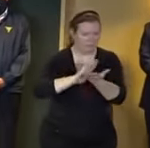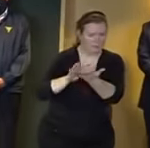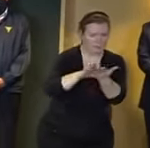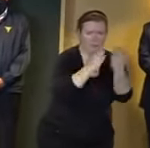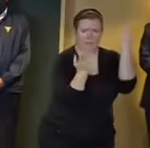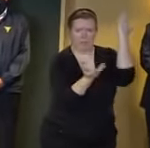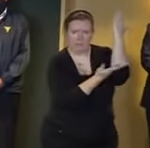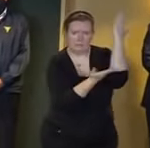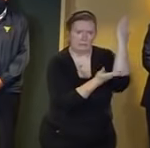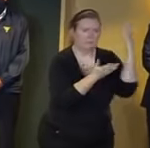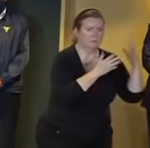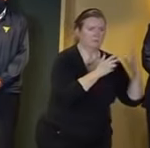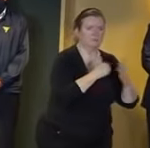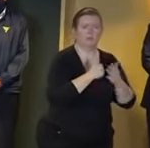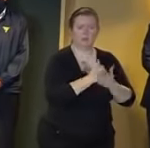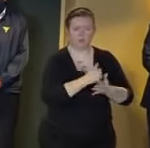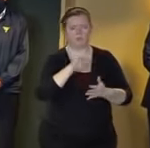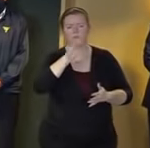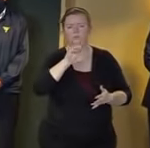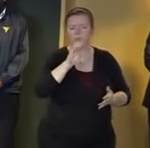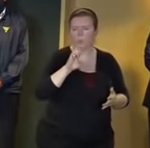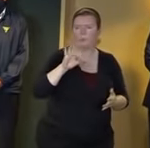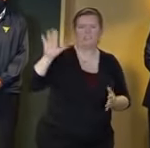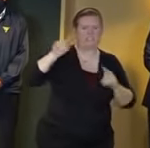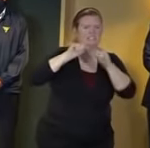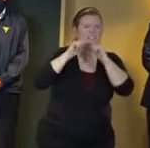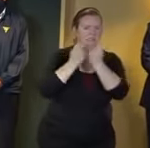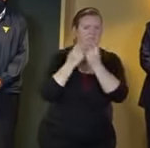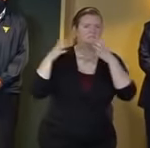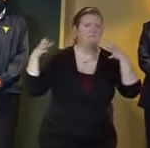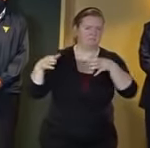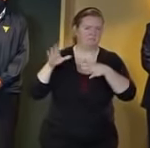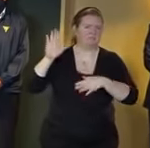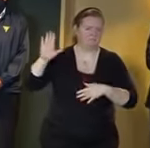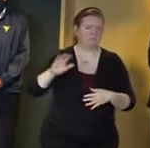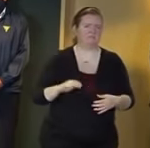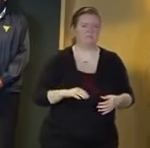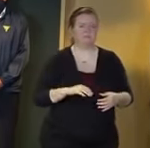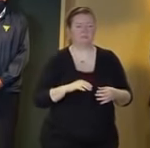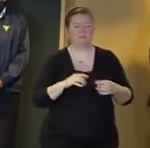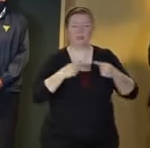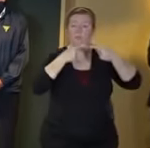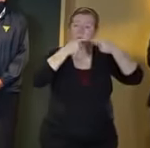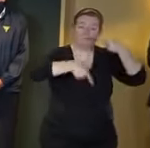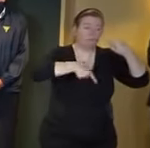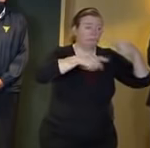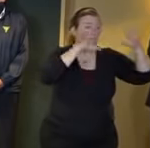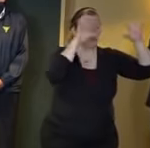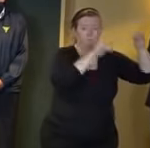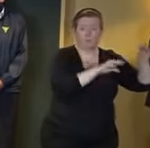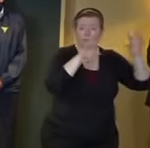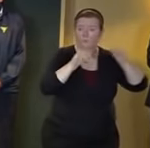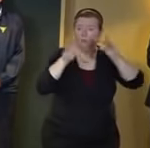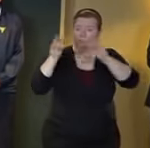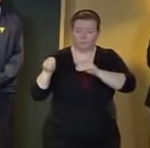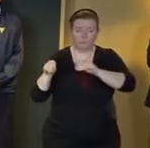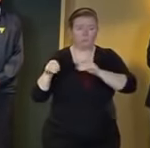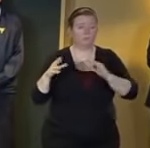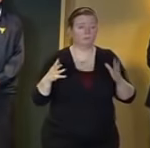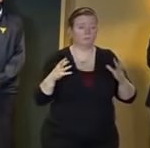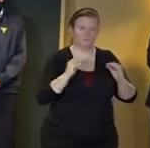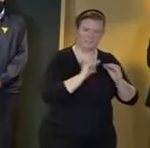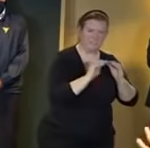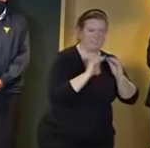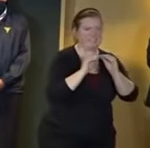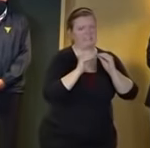team can get in there and get electric power restored as soon as possible there are just some things that are important for me to